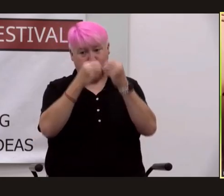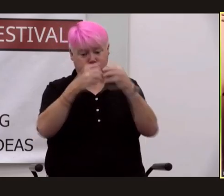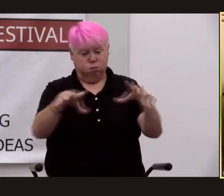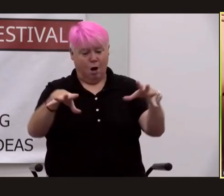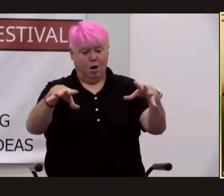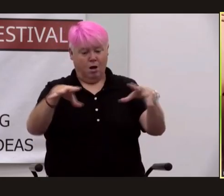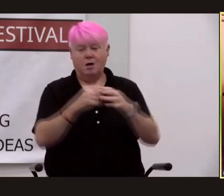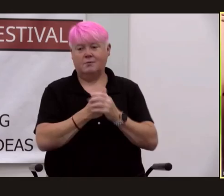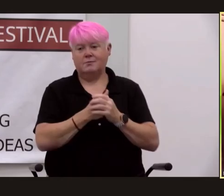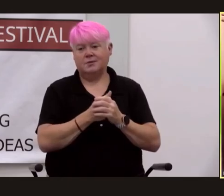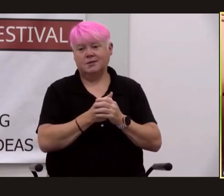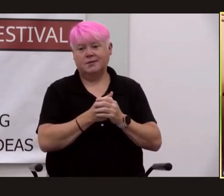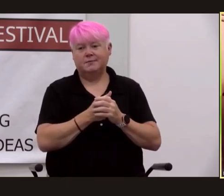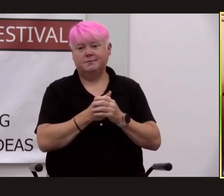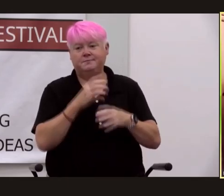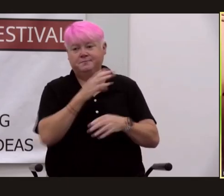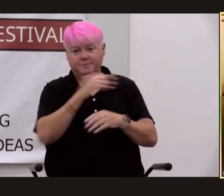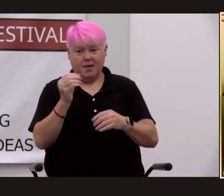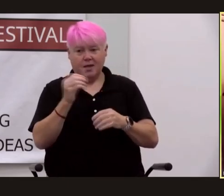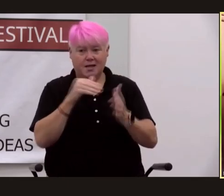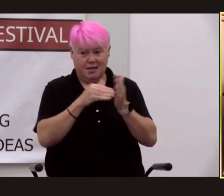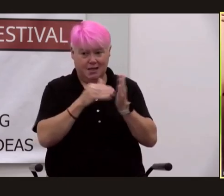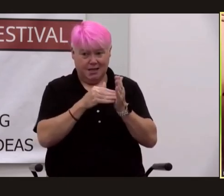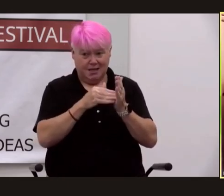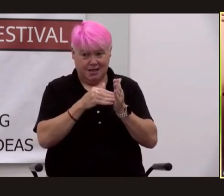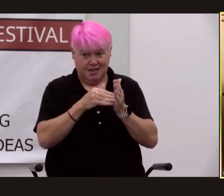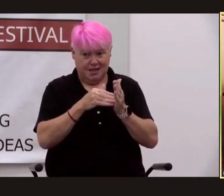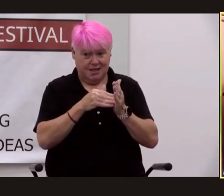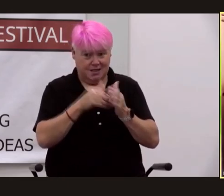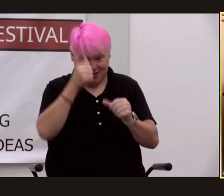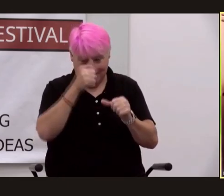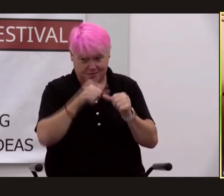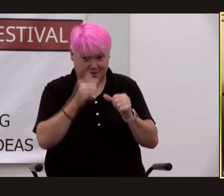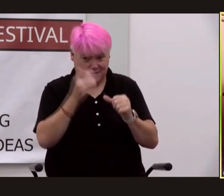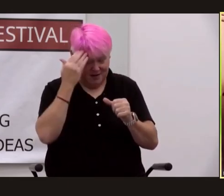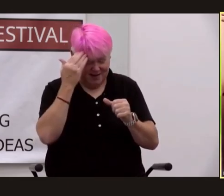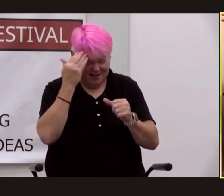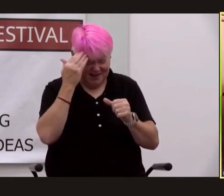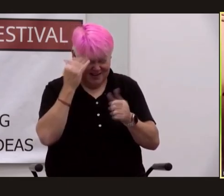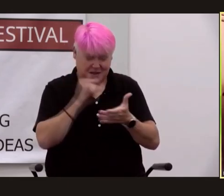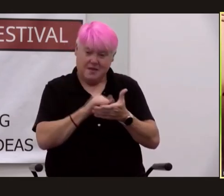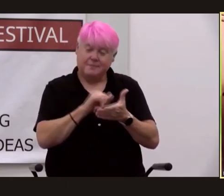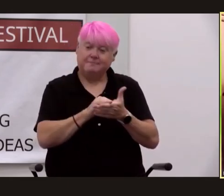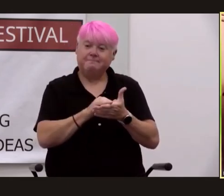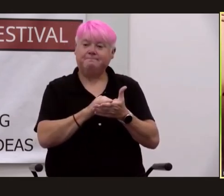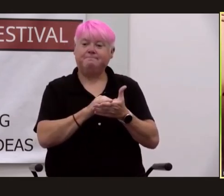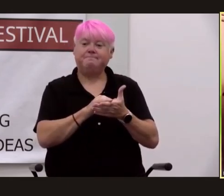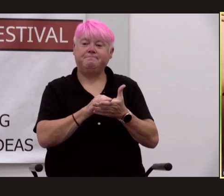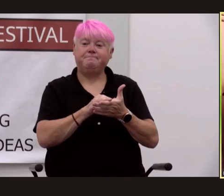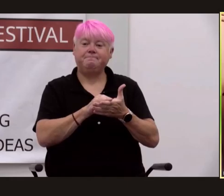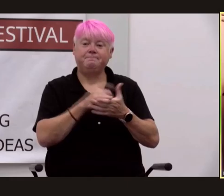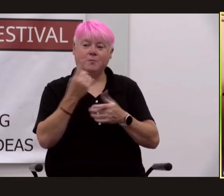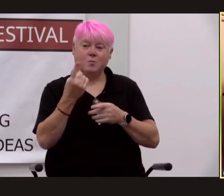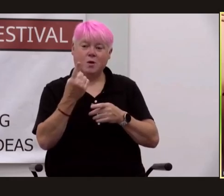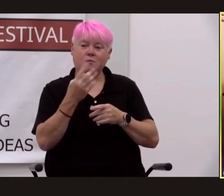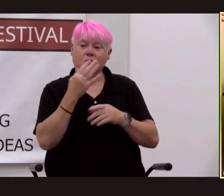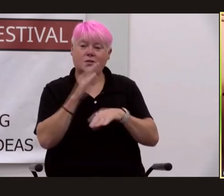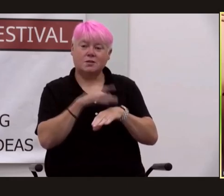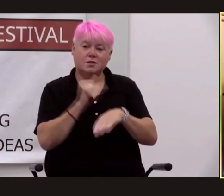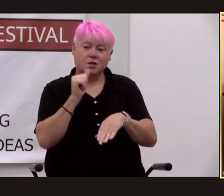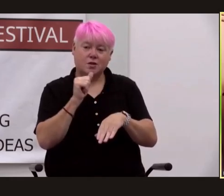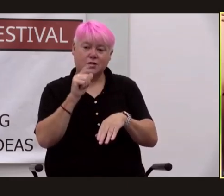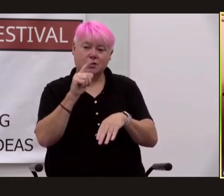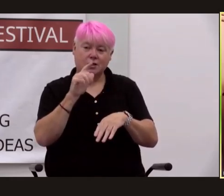alamos and again that's trivia questions you probably know the names if you stop and think about them one was called little boy